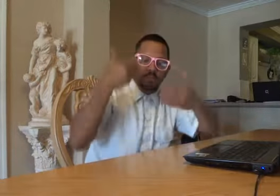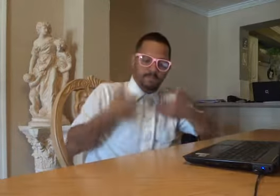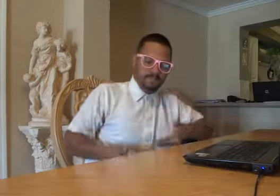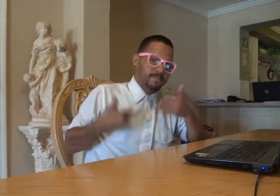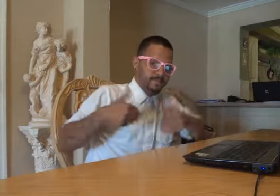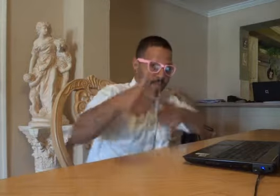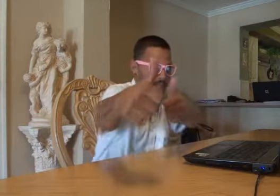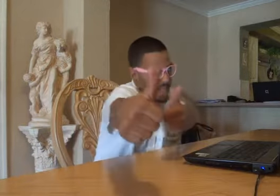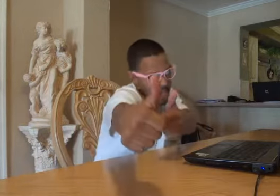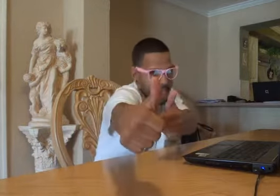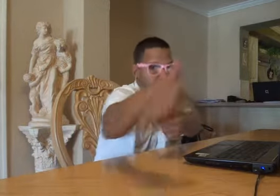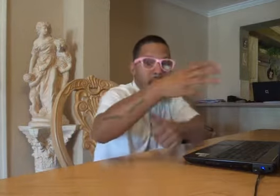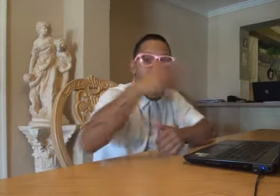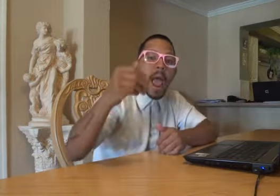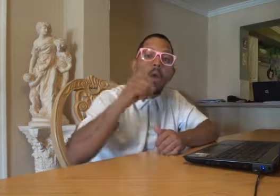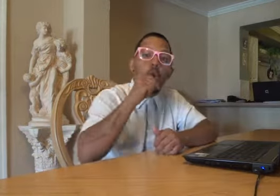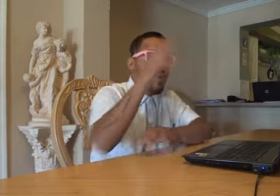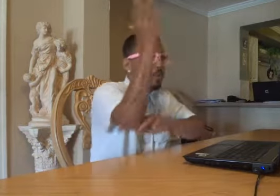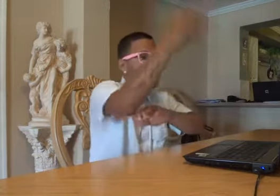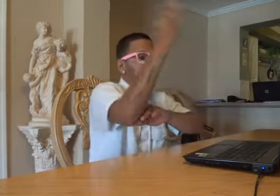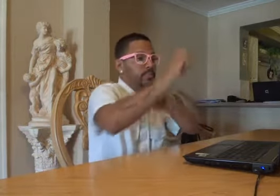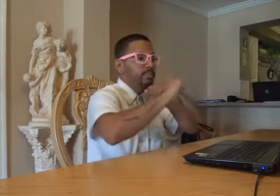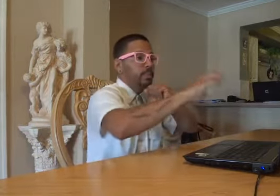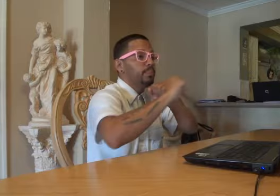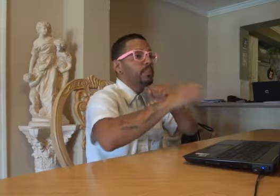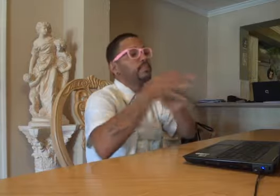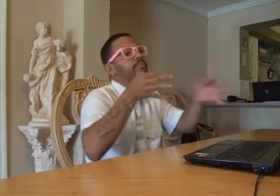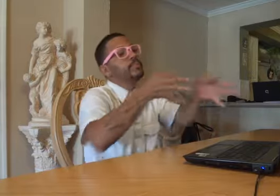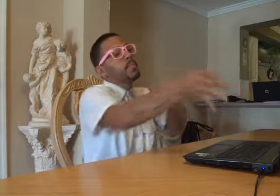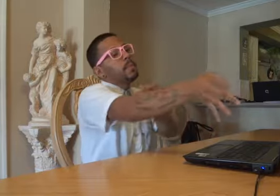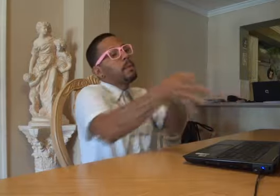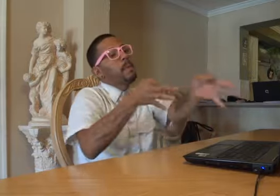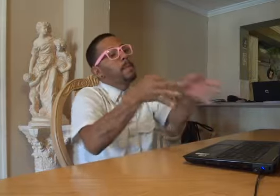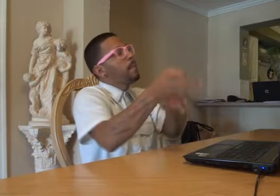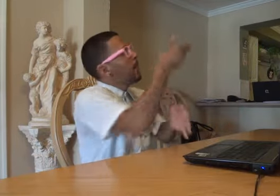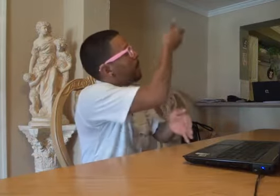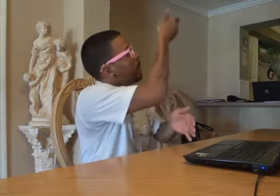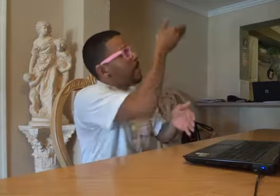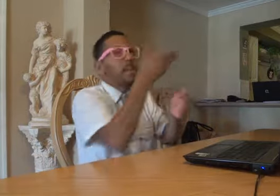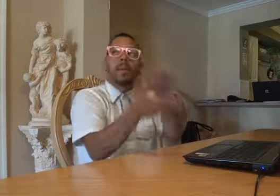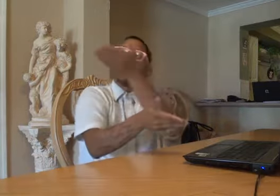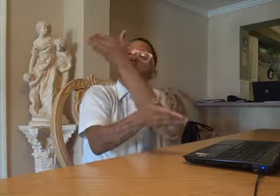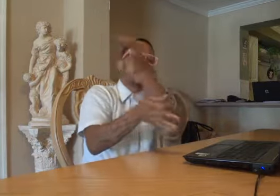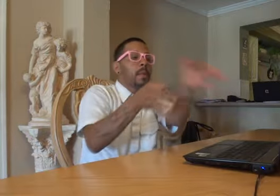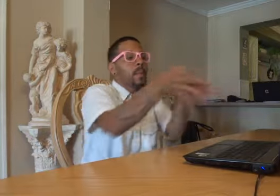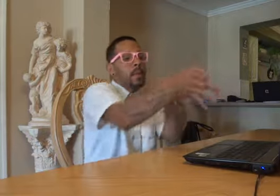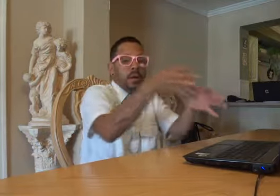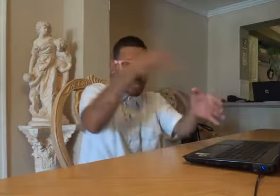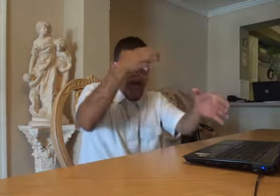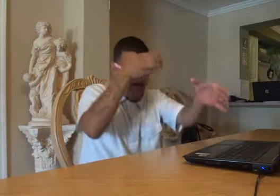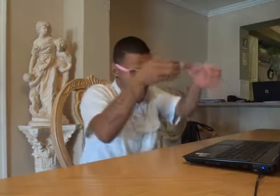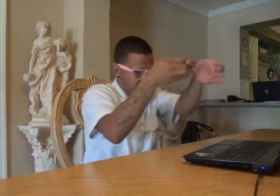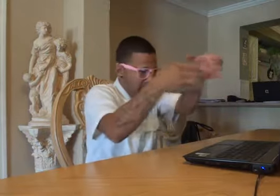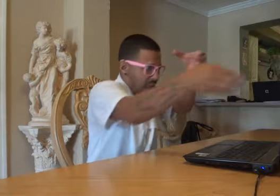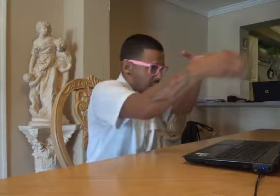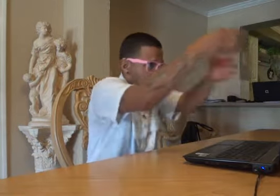What's The box closed. Get off. Now push it. Get the guy in and get that box off the foosball table.